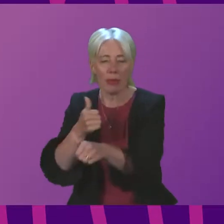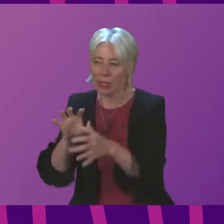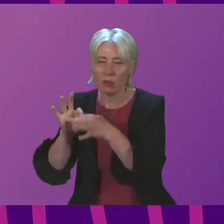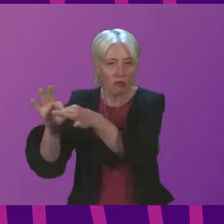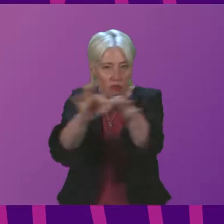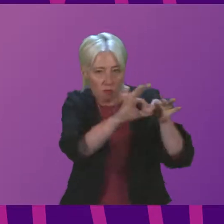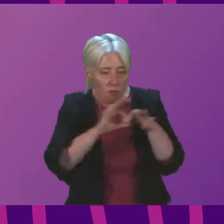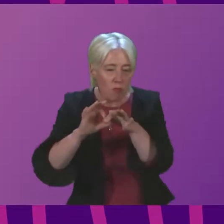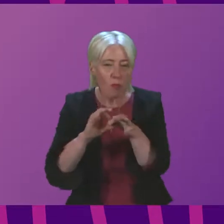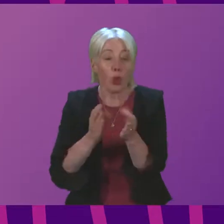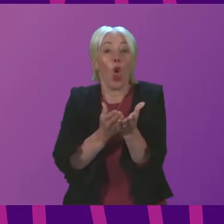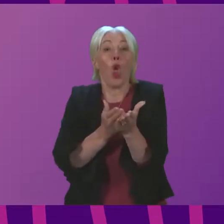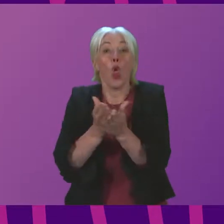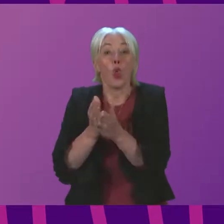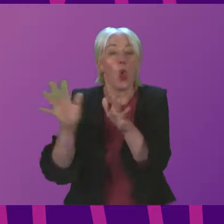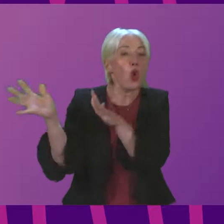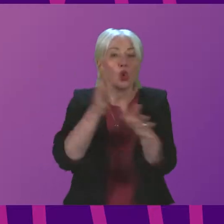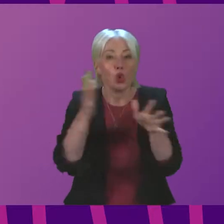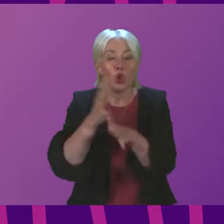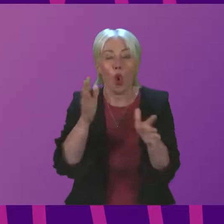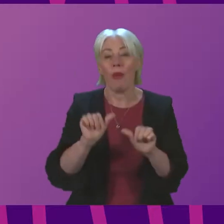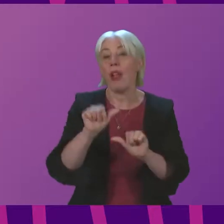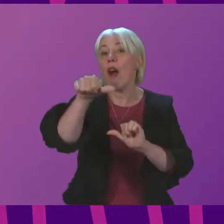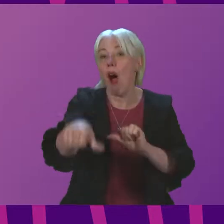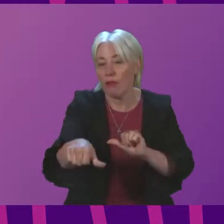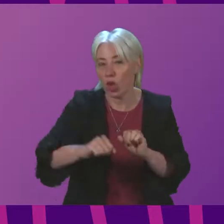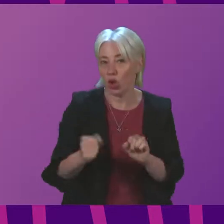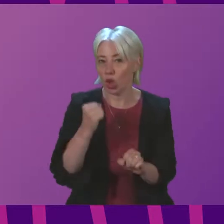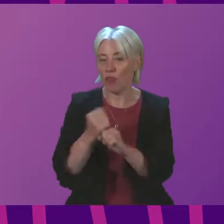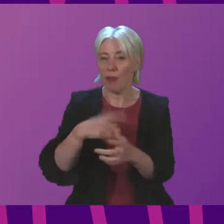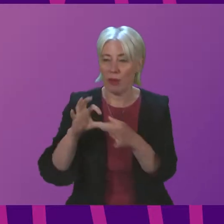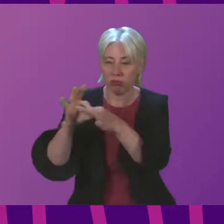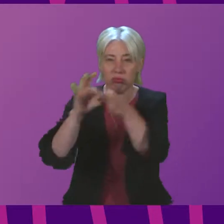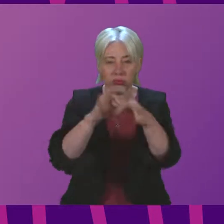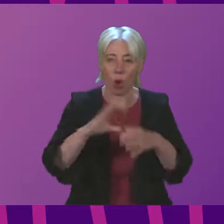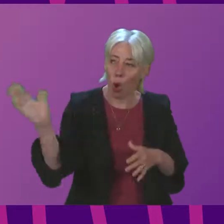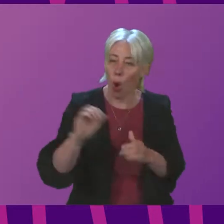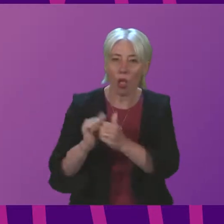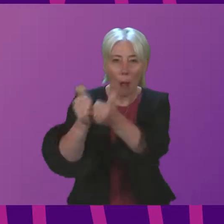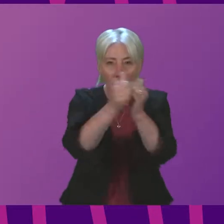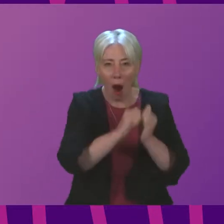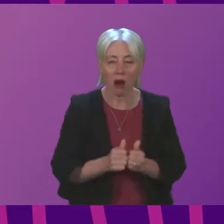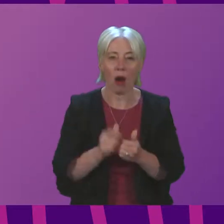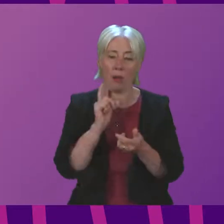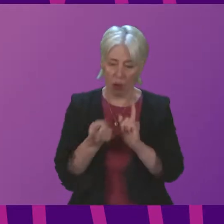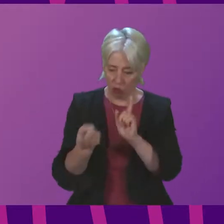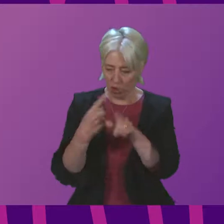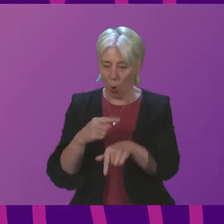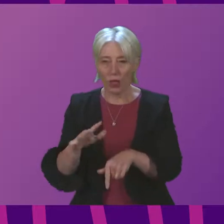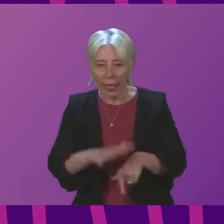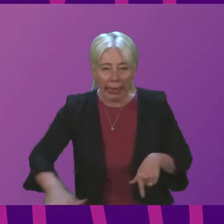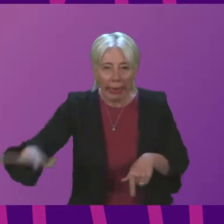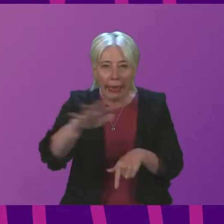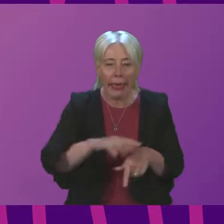the storm and its aftermath, the Scottish Government has been working closely with resilience partners and responders on the ground, and with